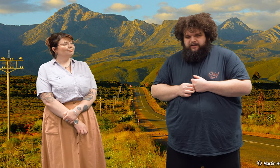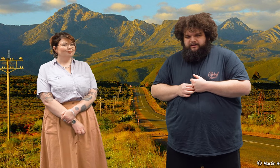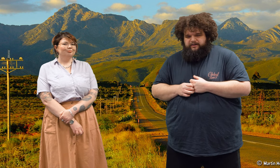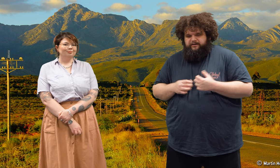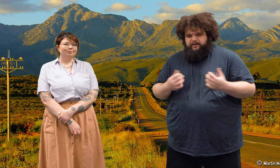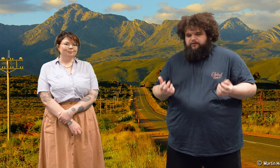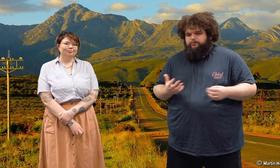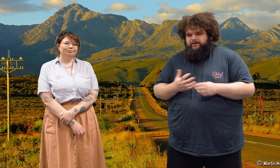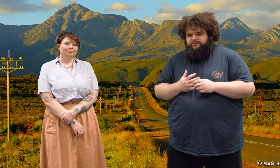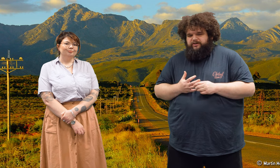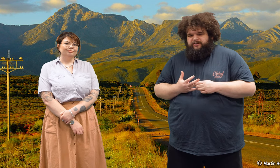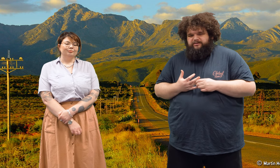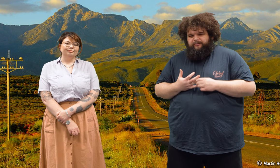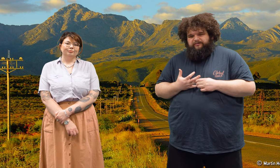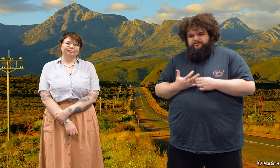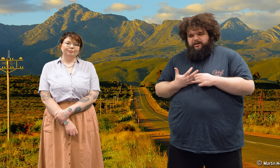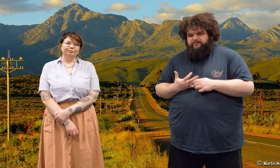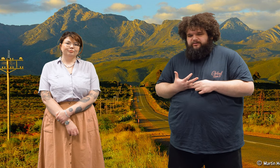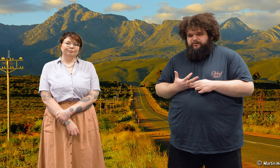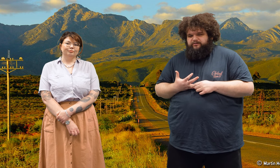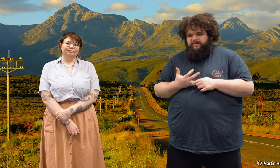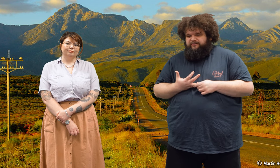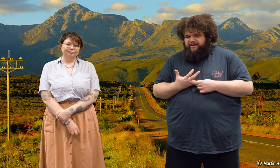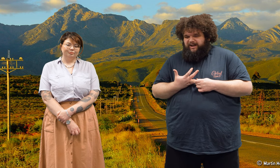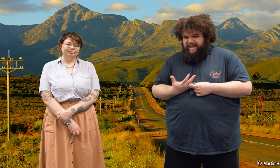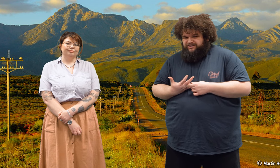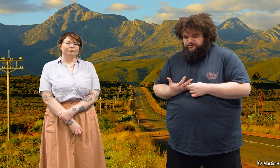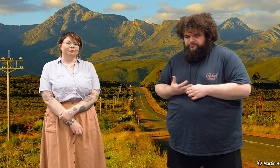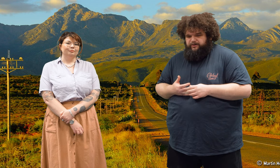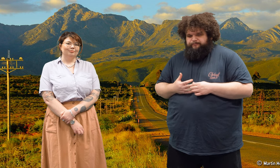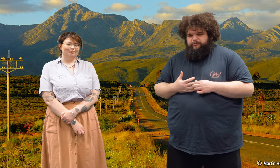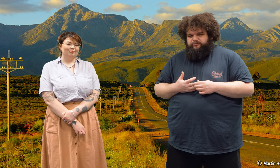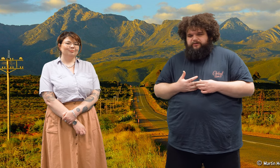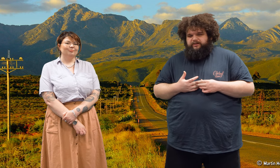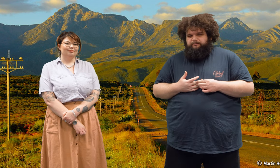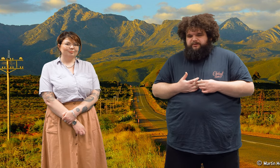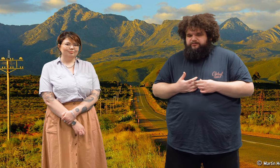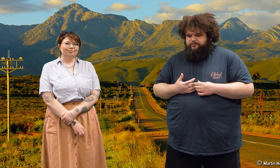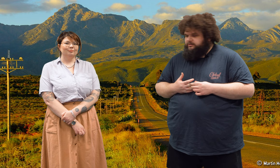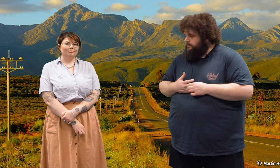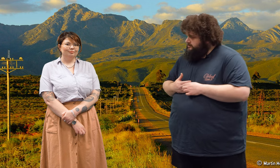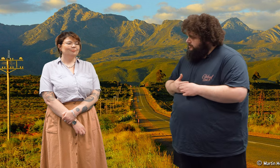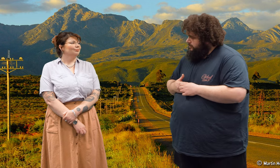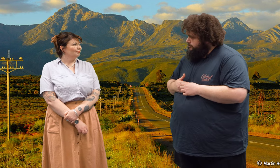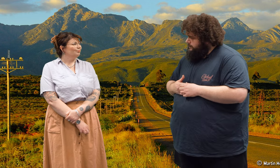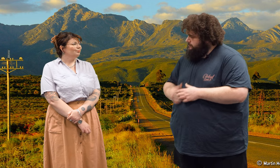in the Karu region. Some of these challenges include significant land use, resulting in the potential displacement of local people.